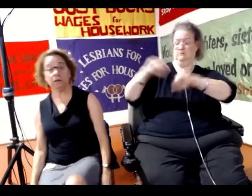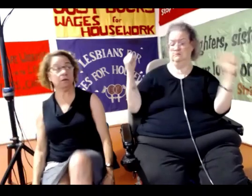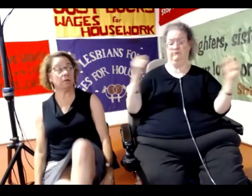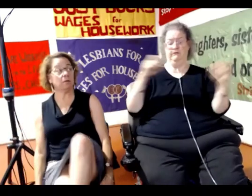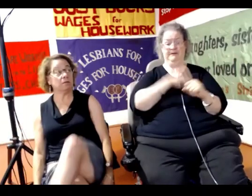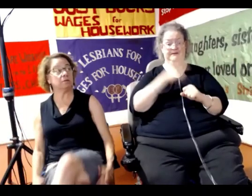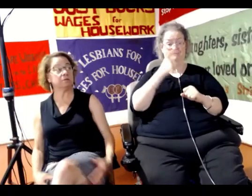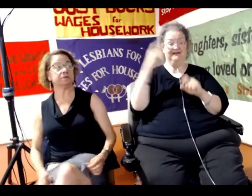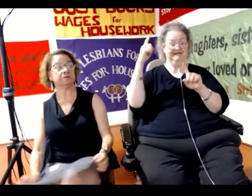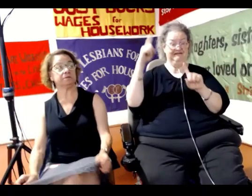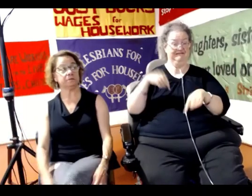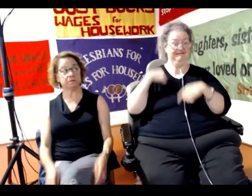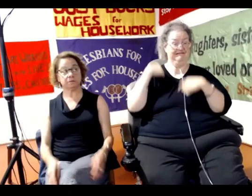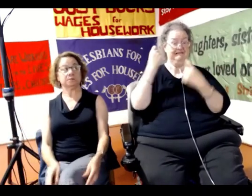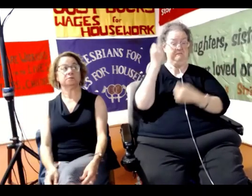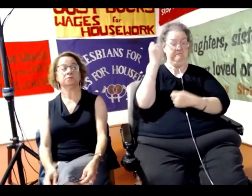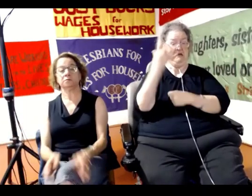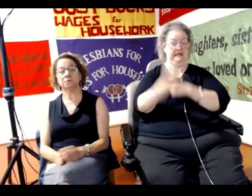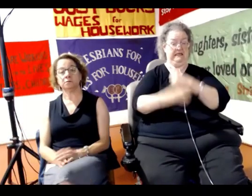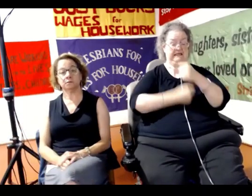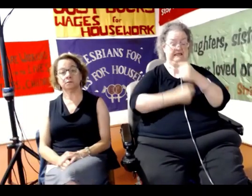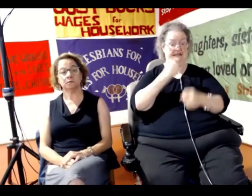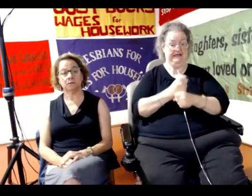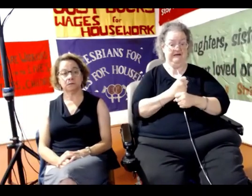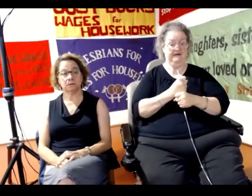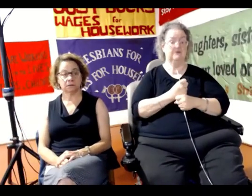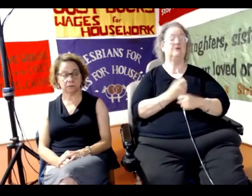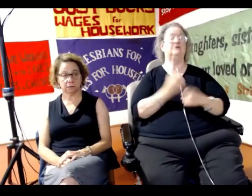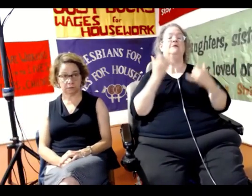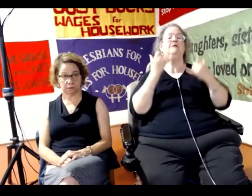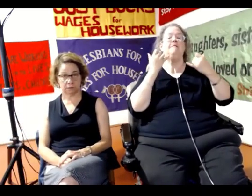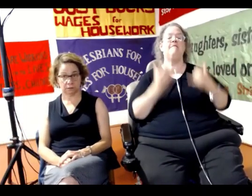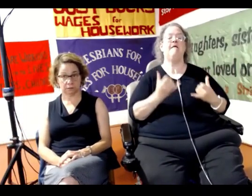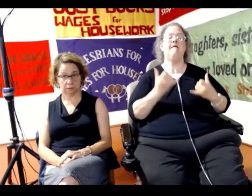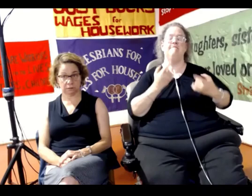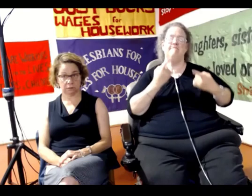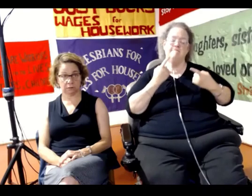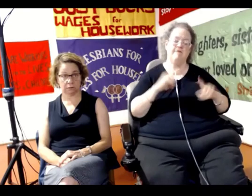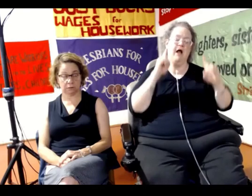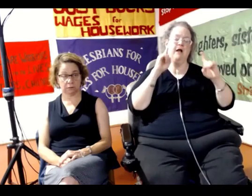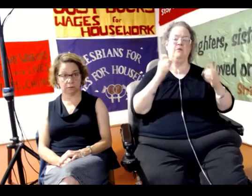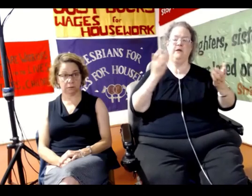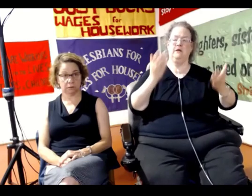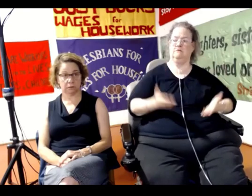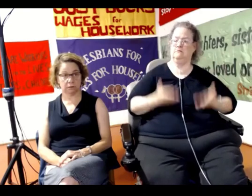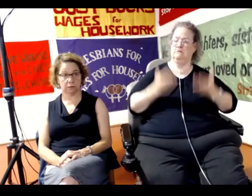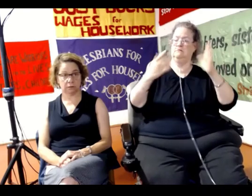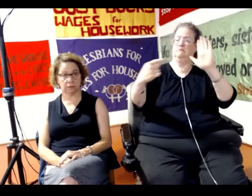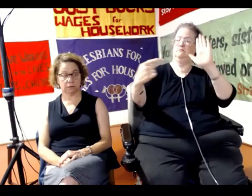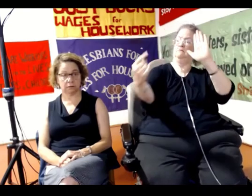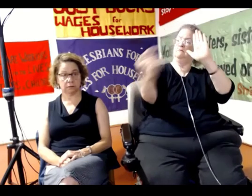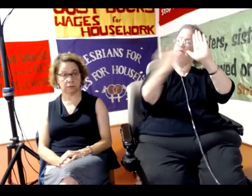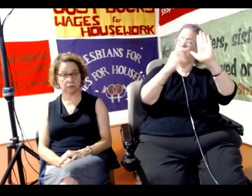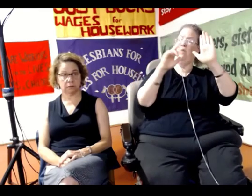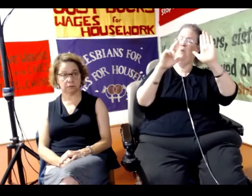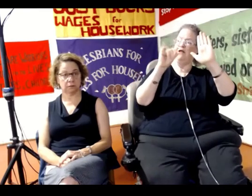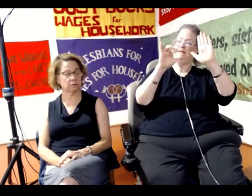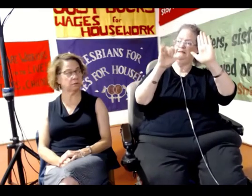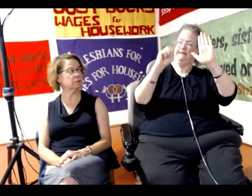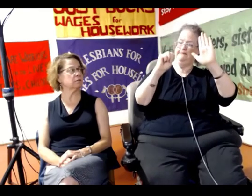and it's now made easier for us to raise rape and racism, including Islamophobia of the police.